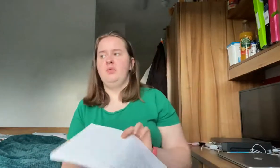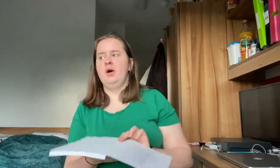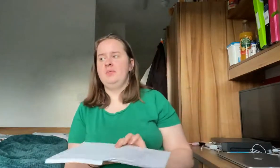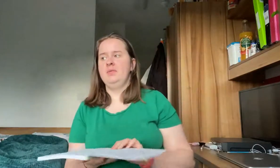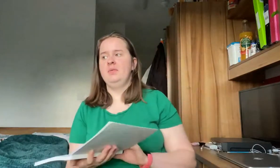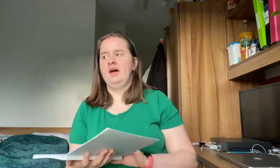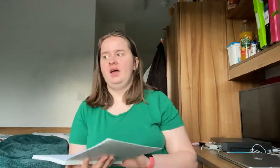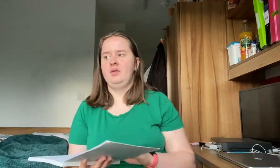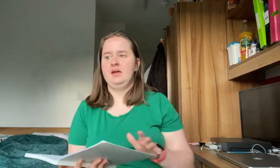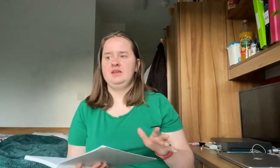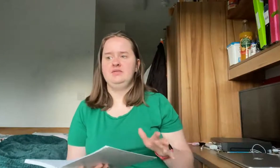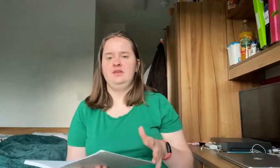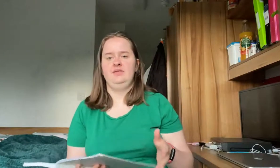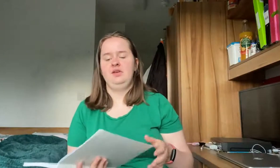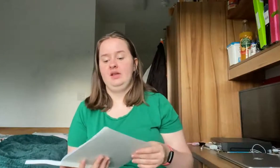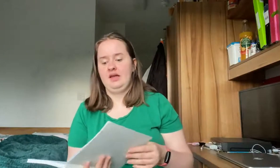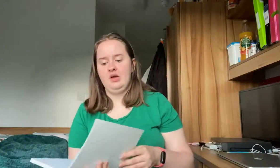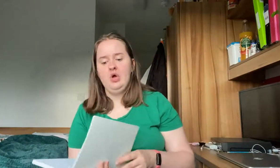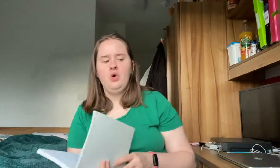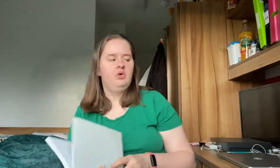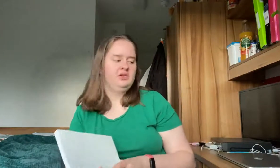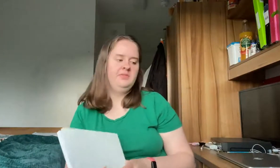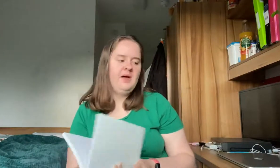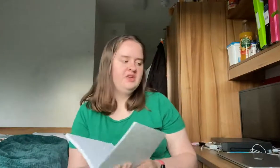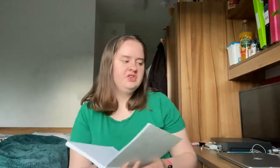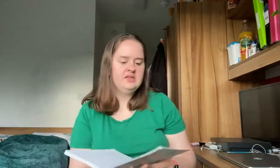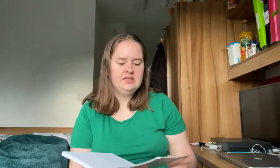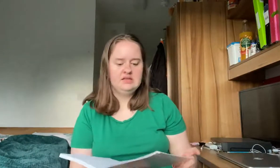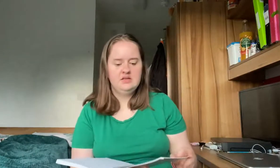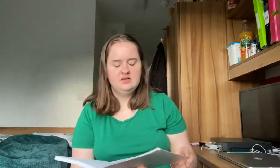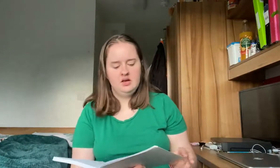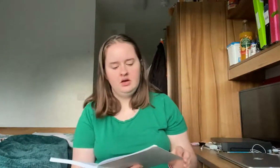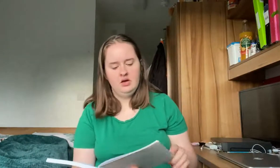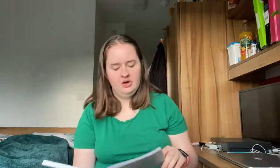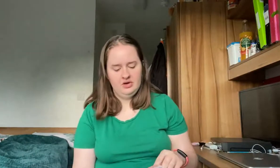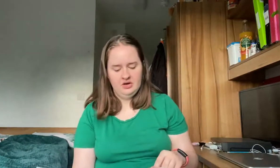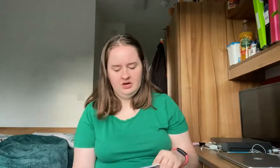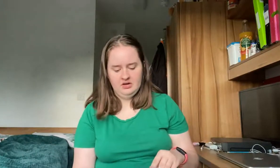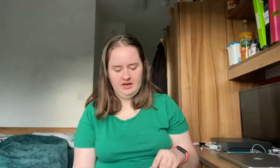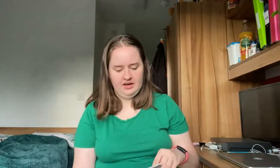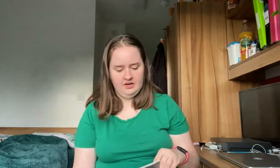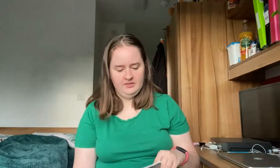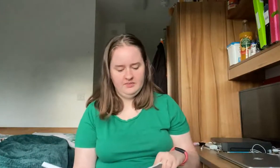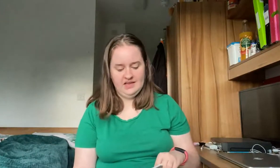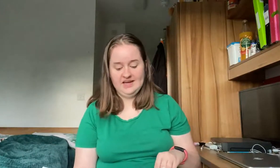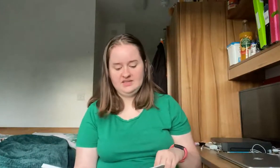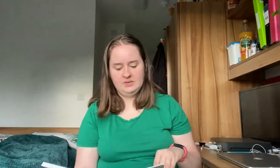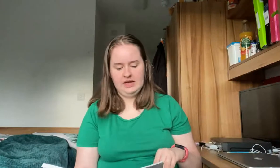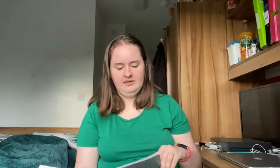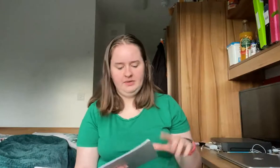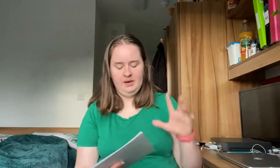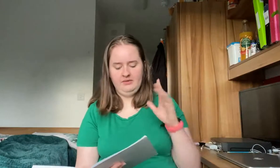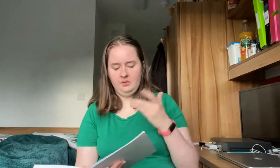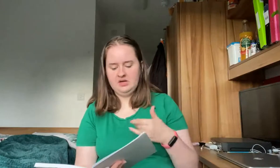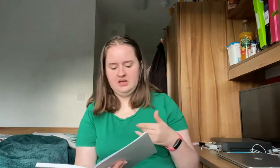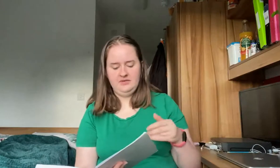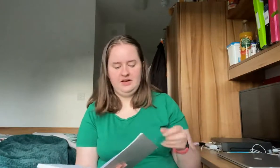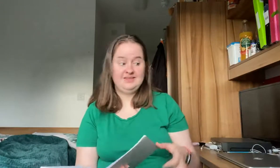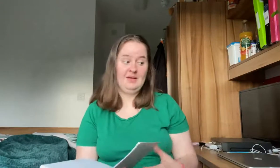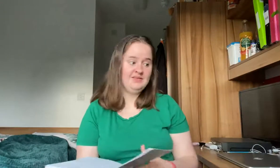what I mean by I made a fair few like on-off purchases like last week even though I haven't worked out the full expense